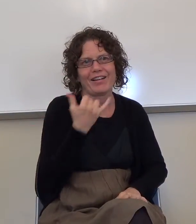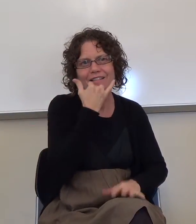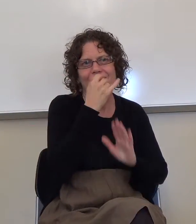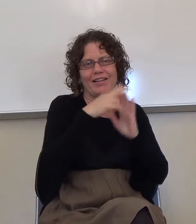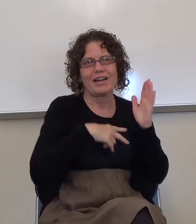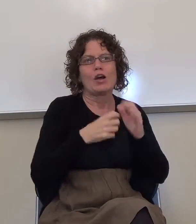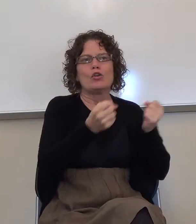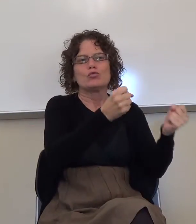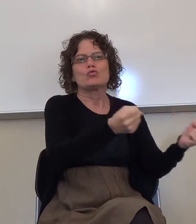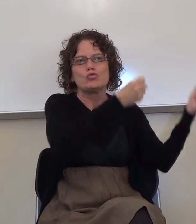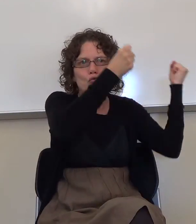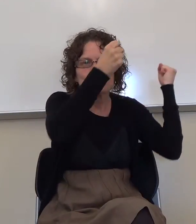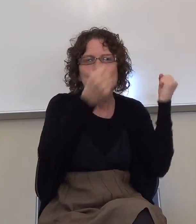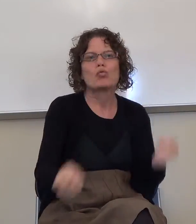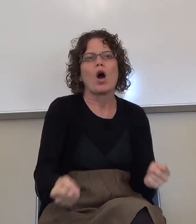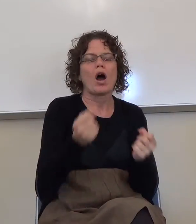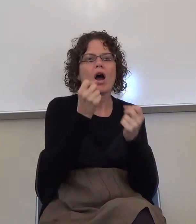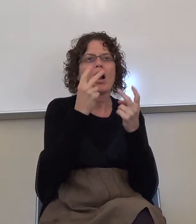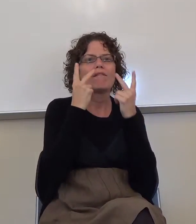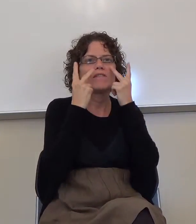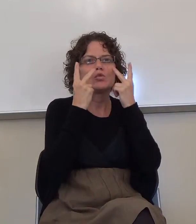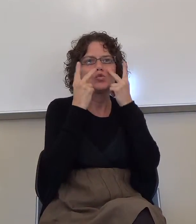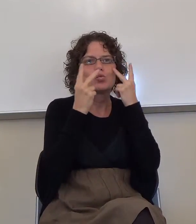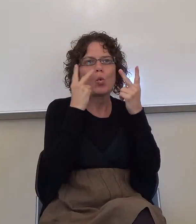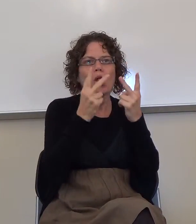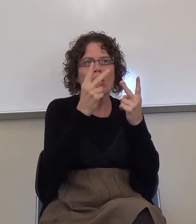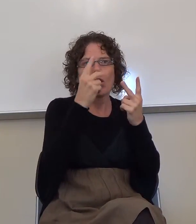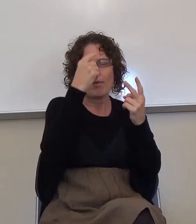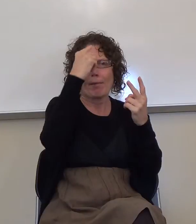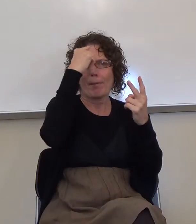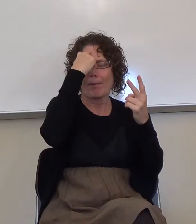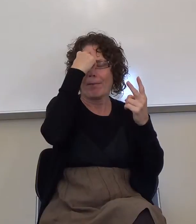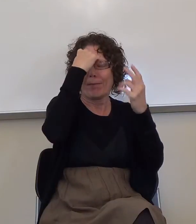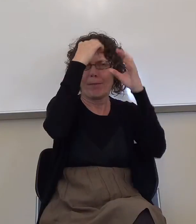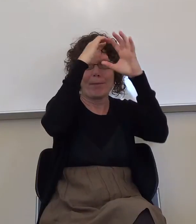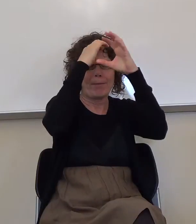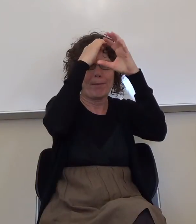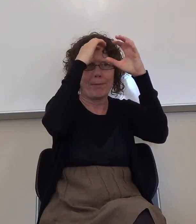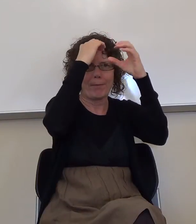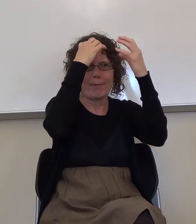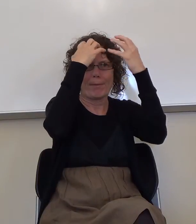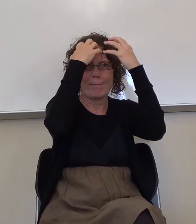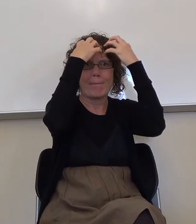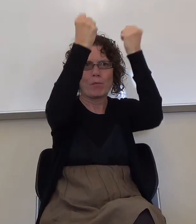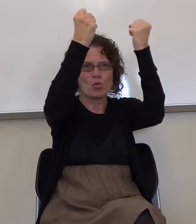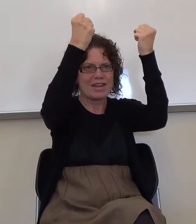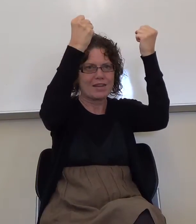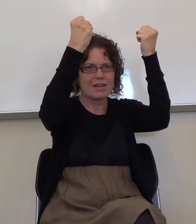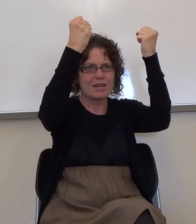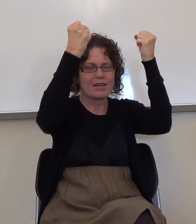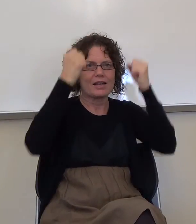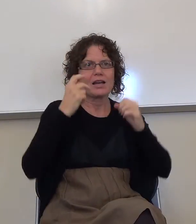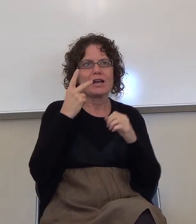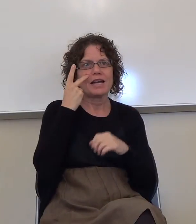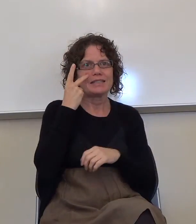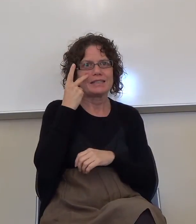visual memory of seeing a word that starts with these four letters.